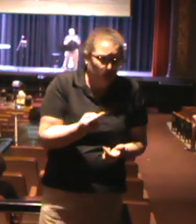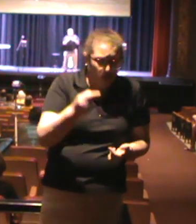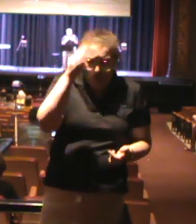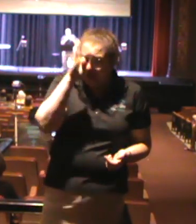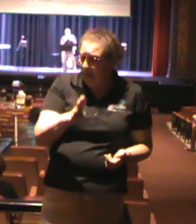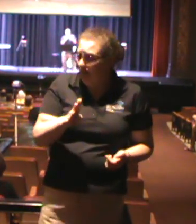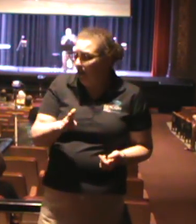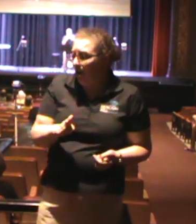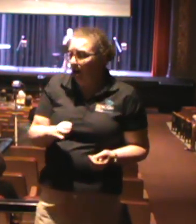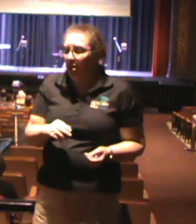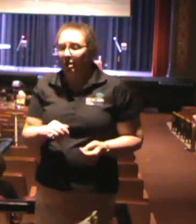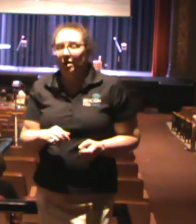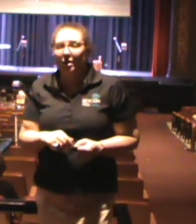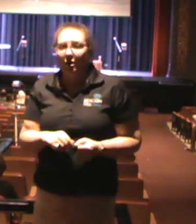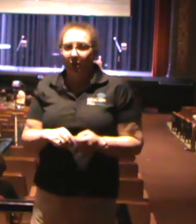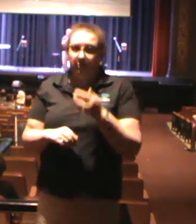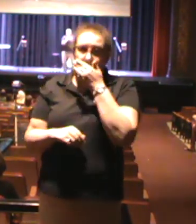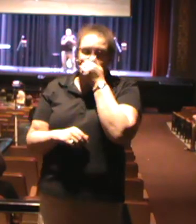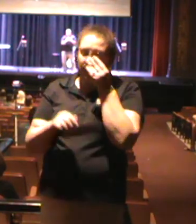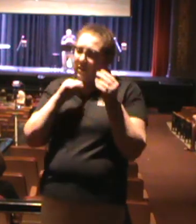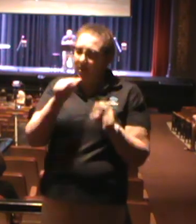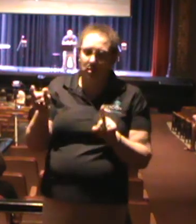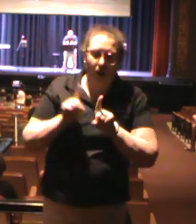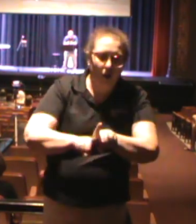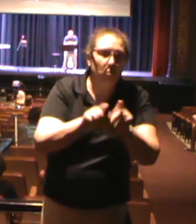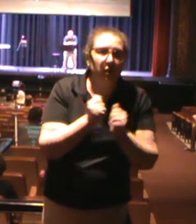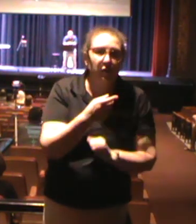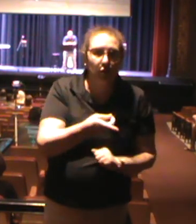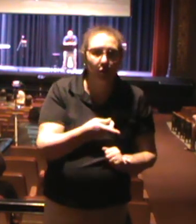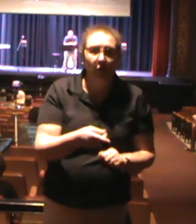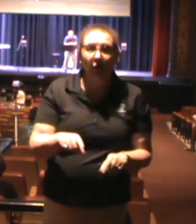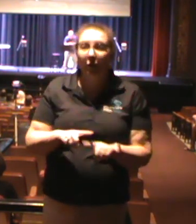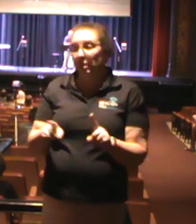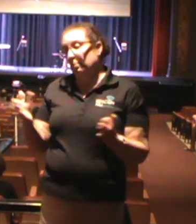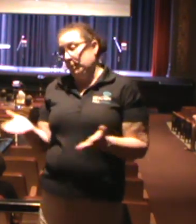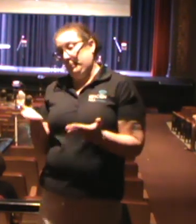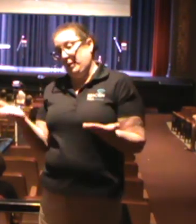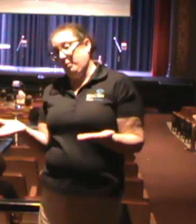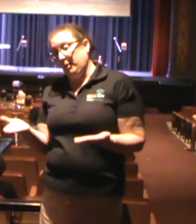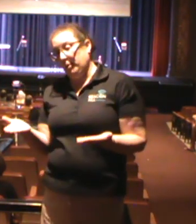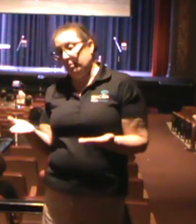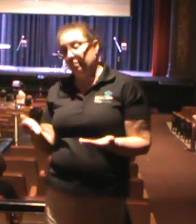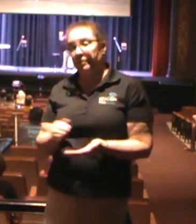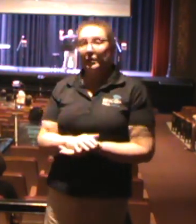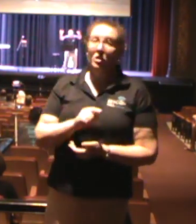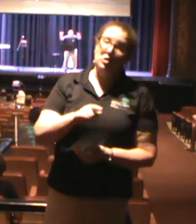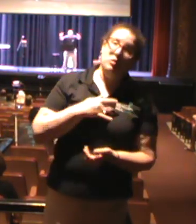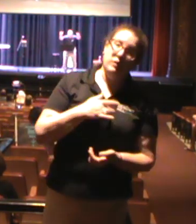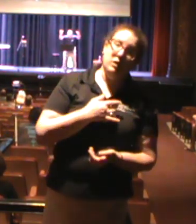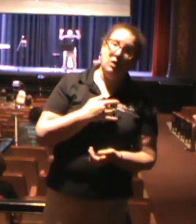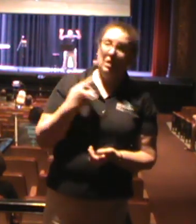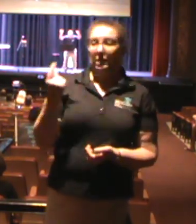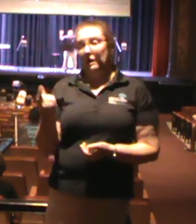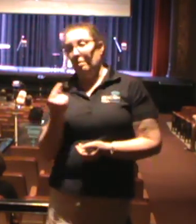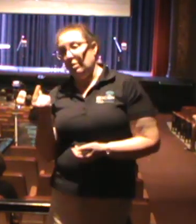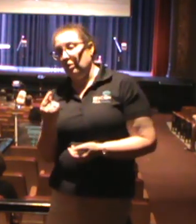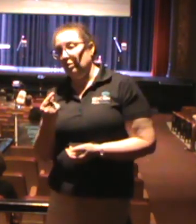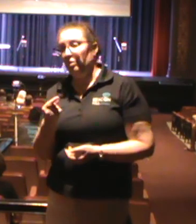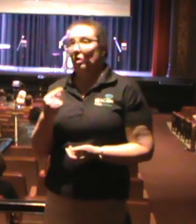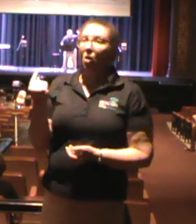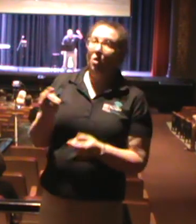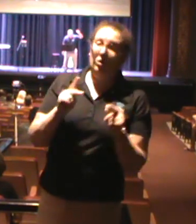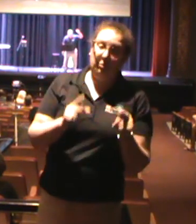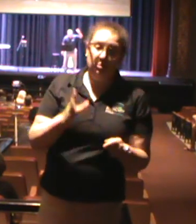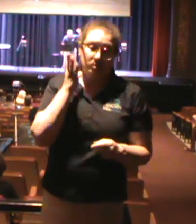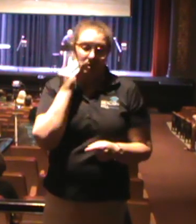God isn't with you, yet here we are. You feel like you're the only one going through what you're going